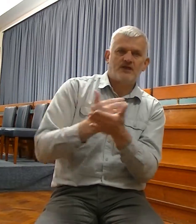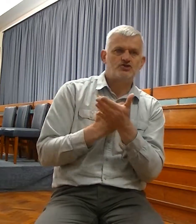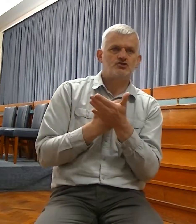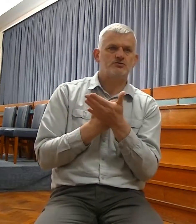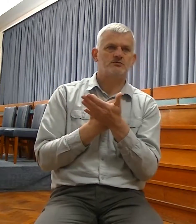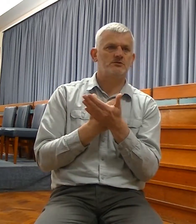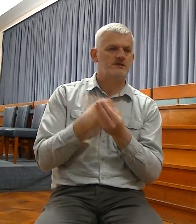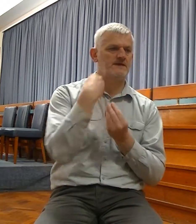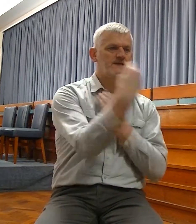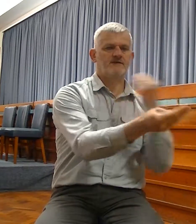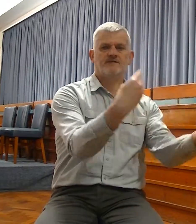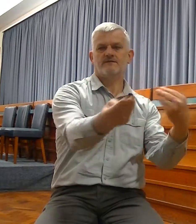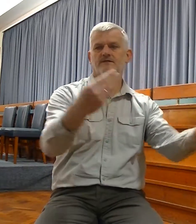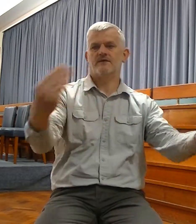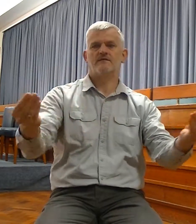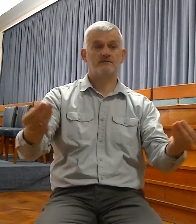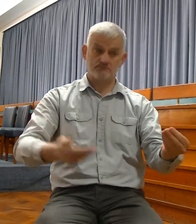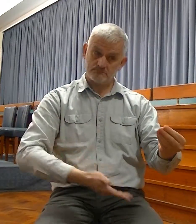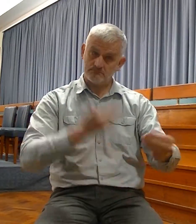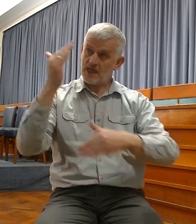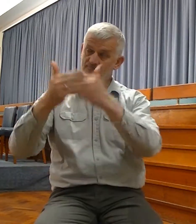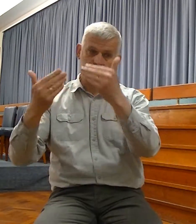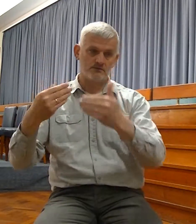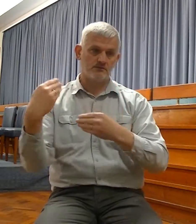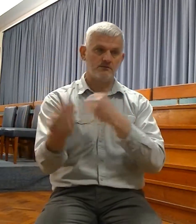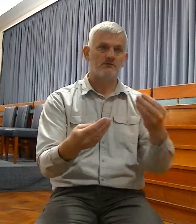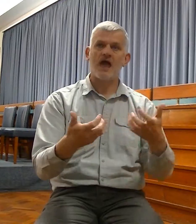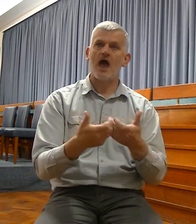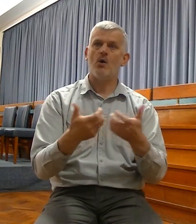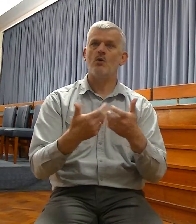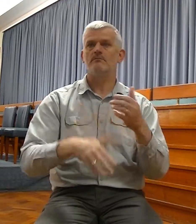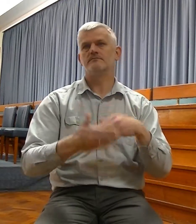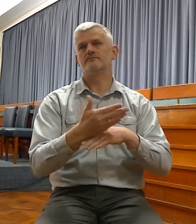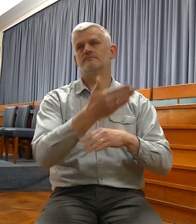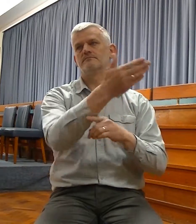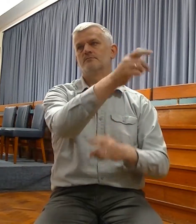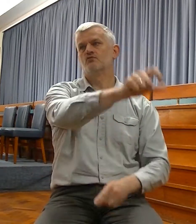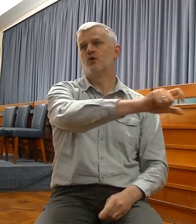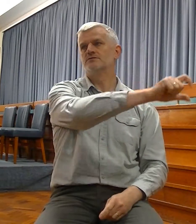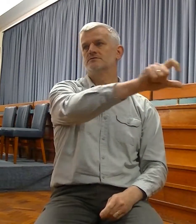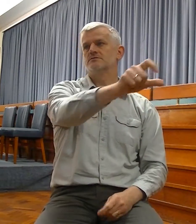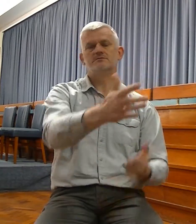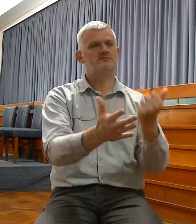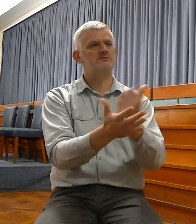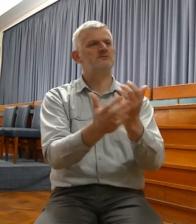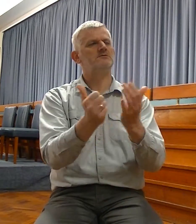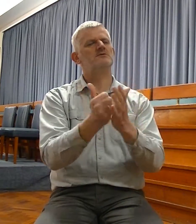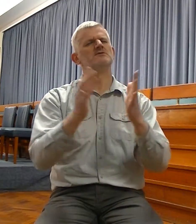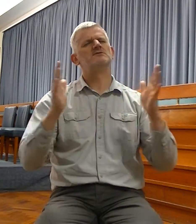for all his people. And he went to Calvary to suffer an atoning death, to satisfy the